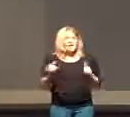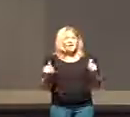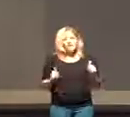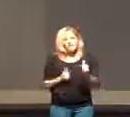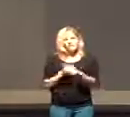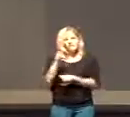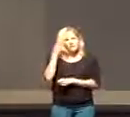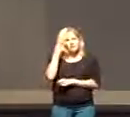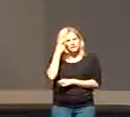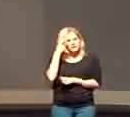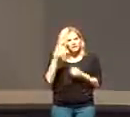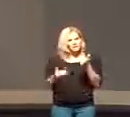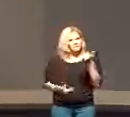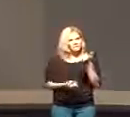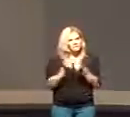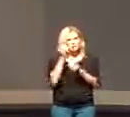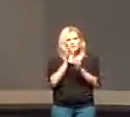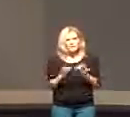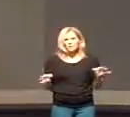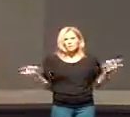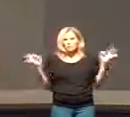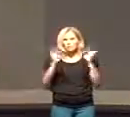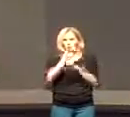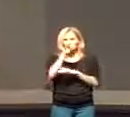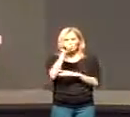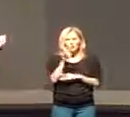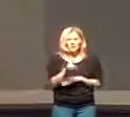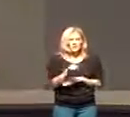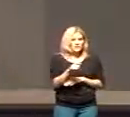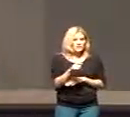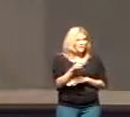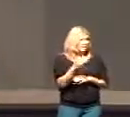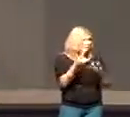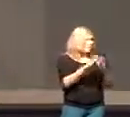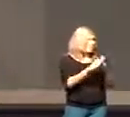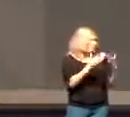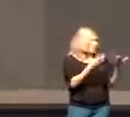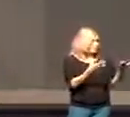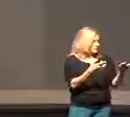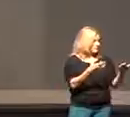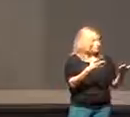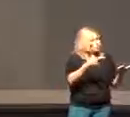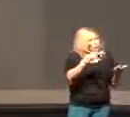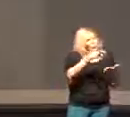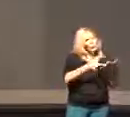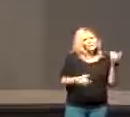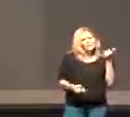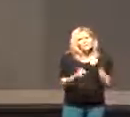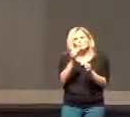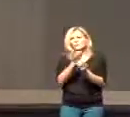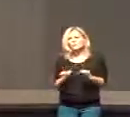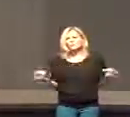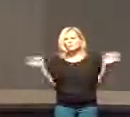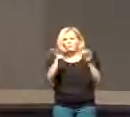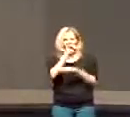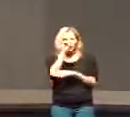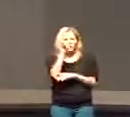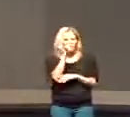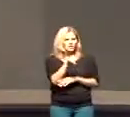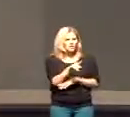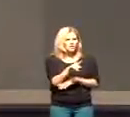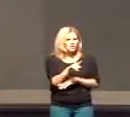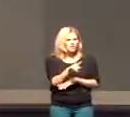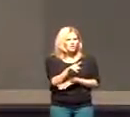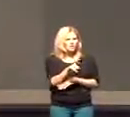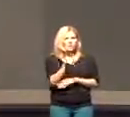what I think is one of the most important questions in all of Scripture. If you could open up the Bible and say, what is the most important question asked in